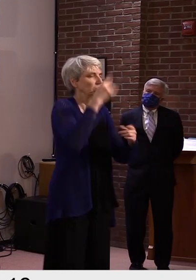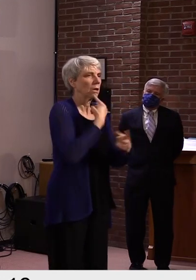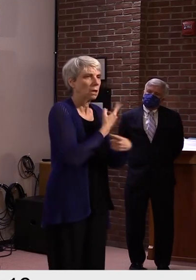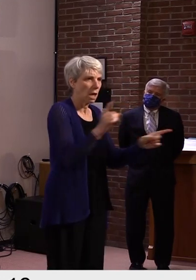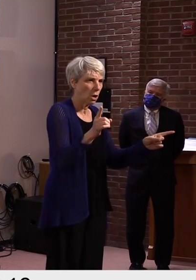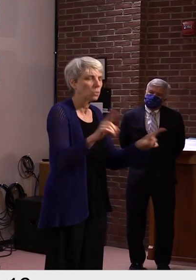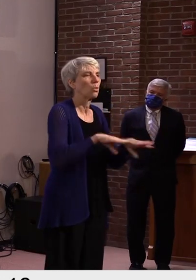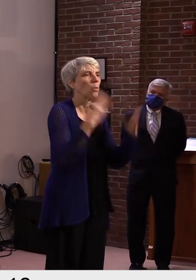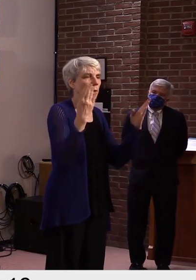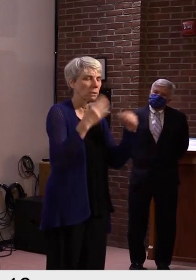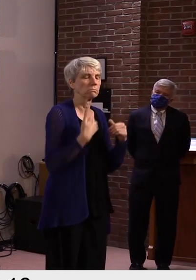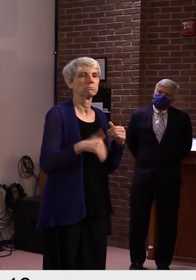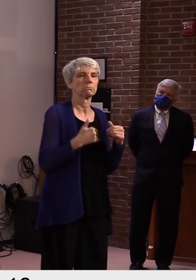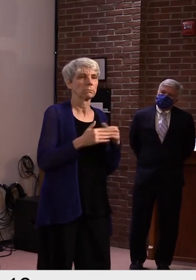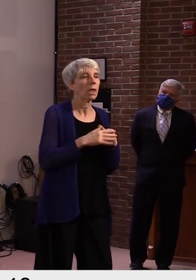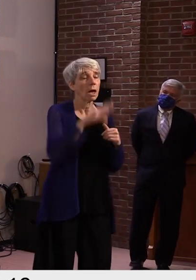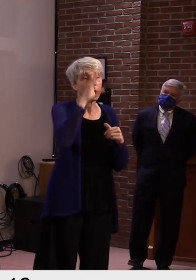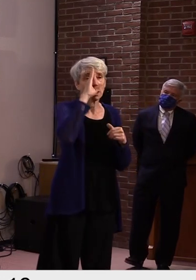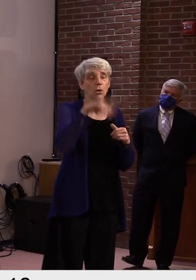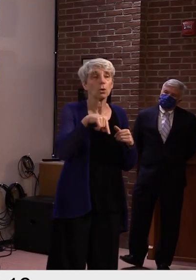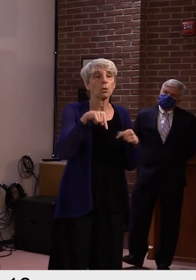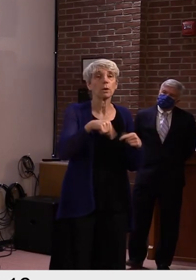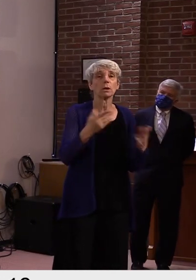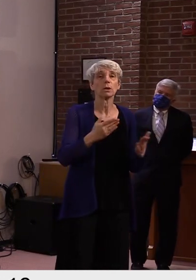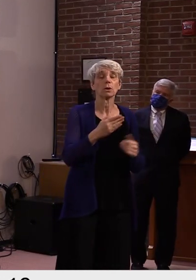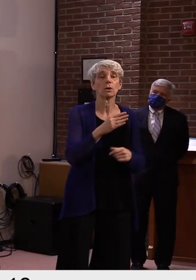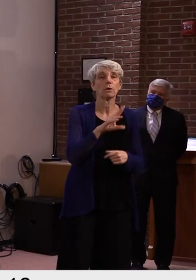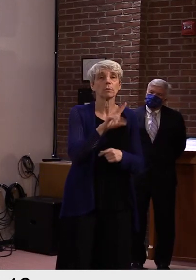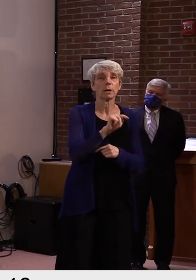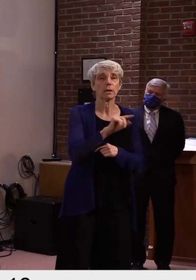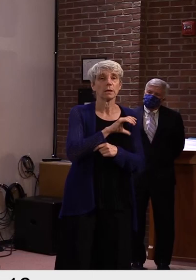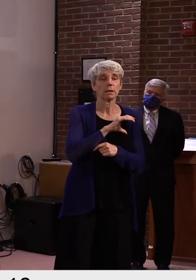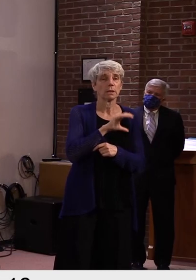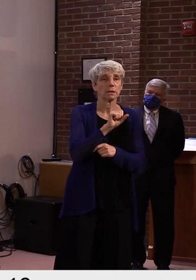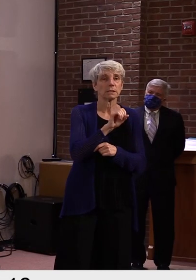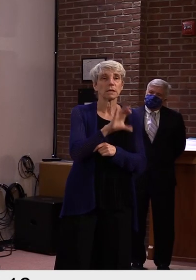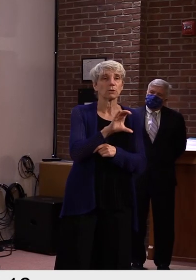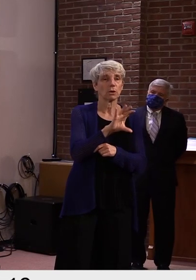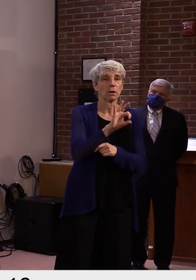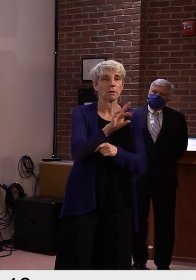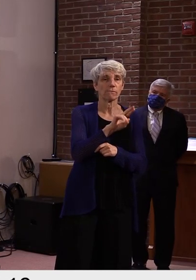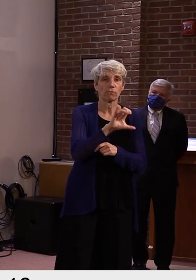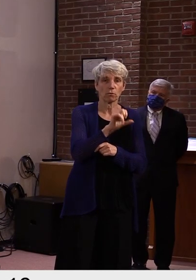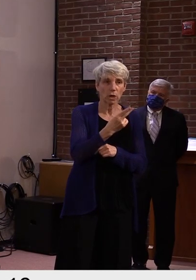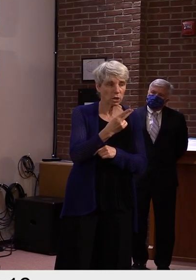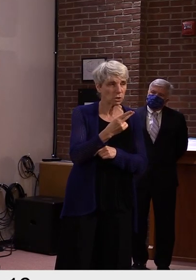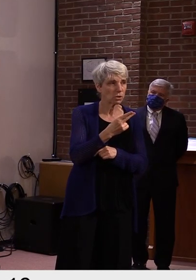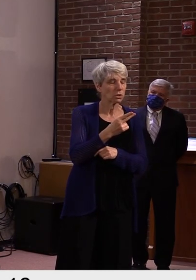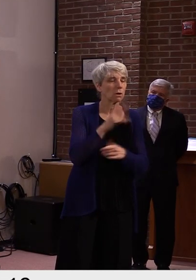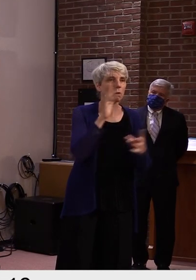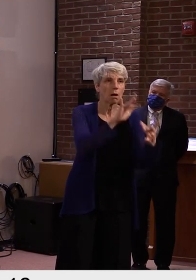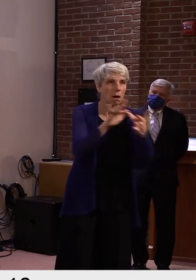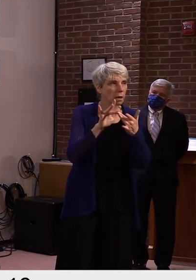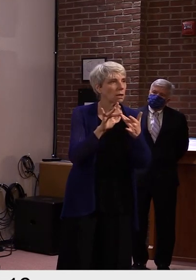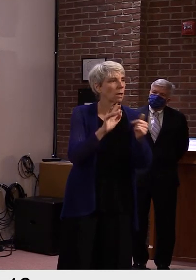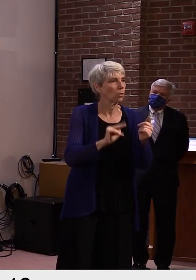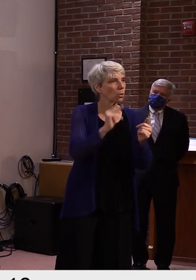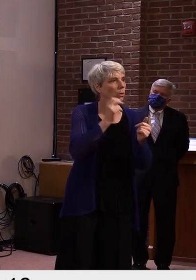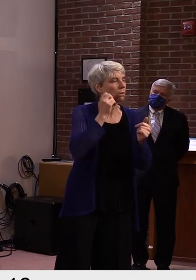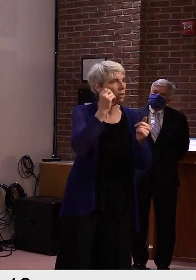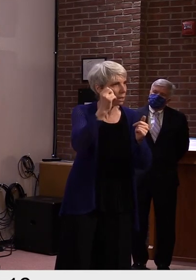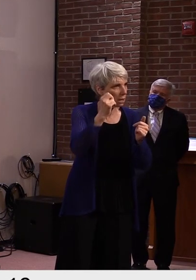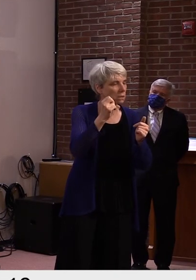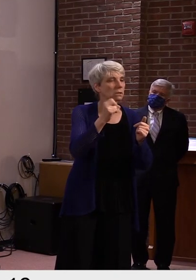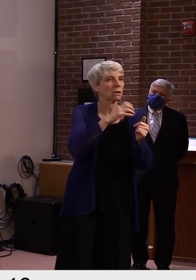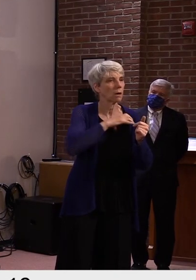I mean, I know Secretary French talks on a weekly basis with our counterparts throughout the Northeast.